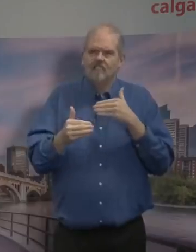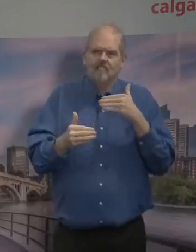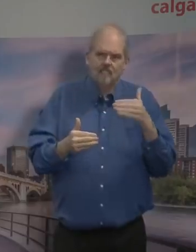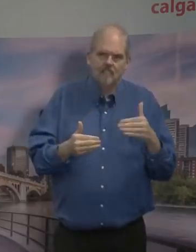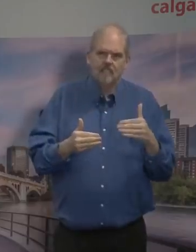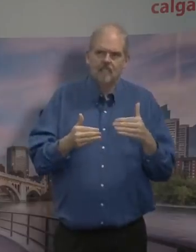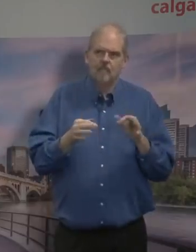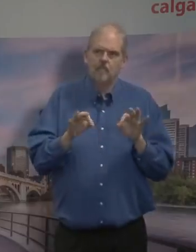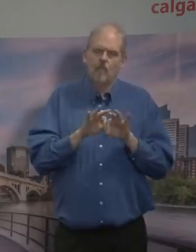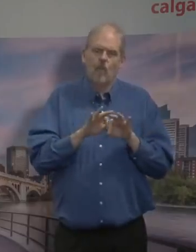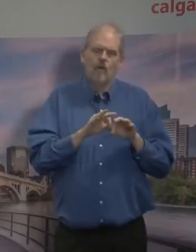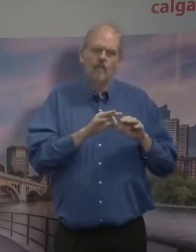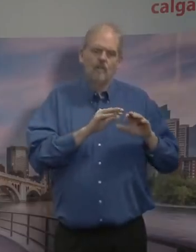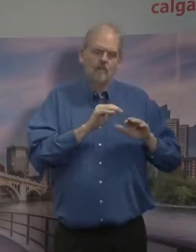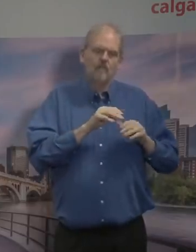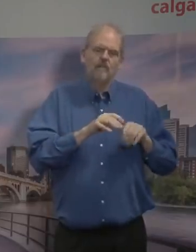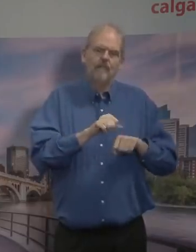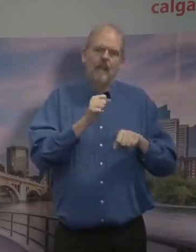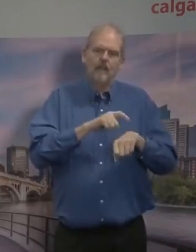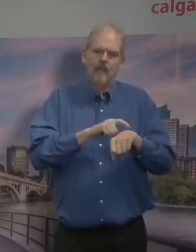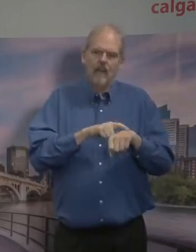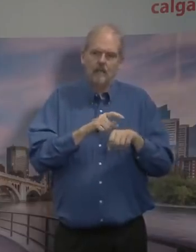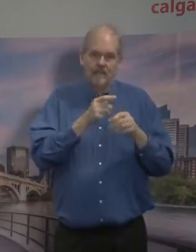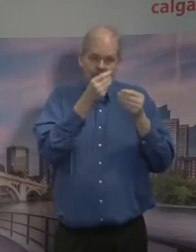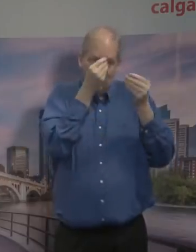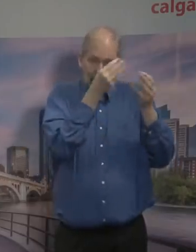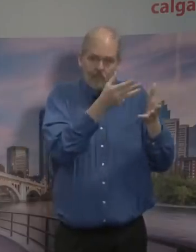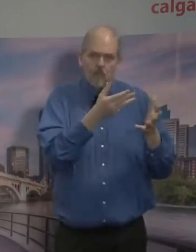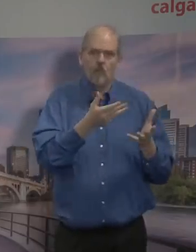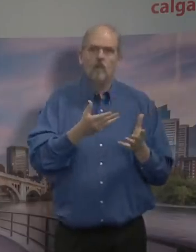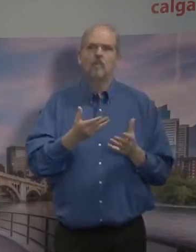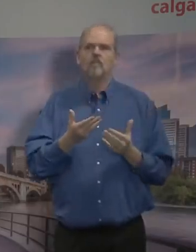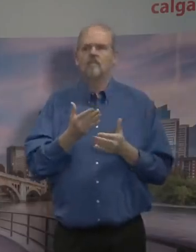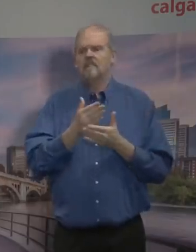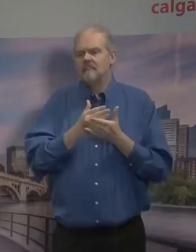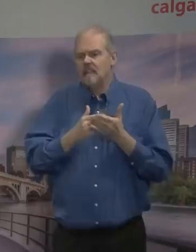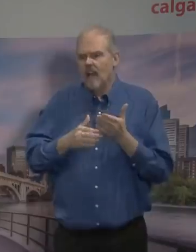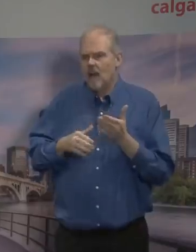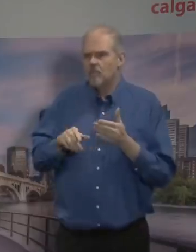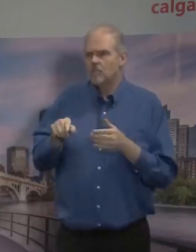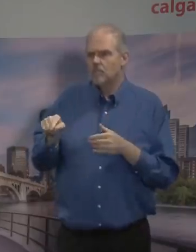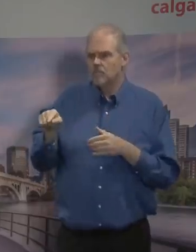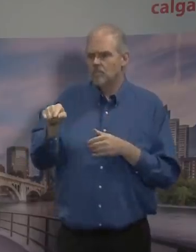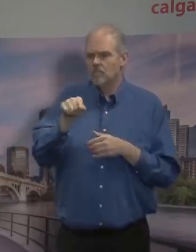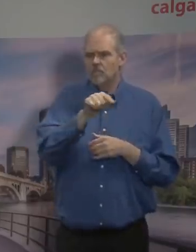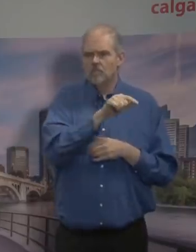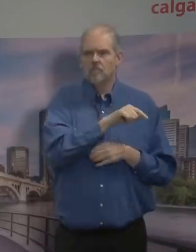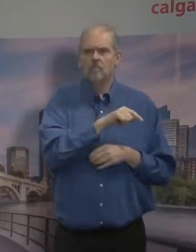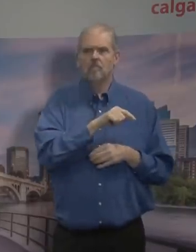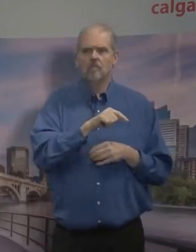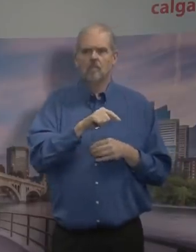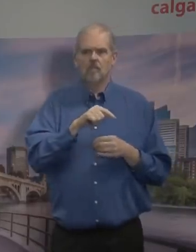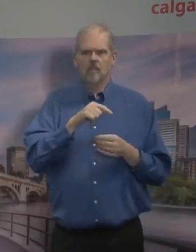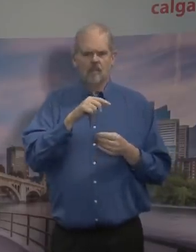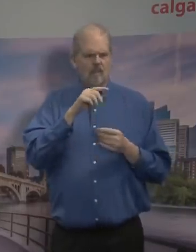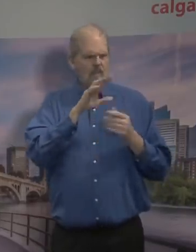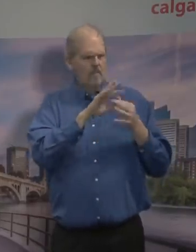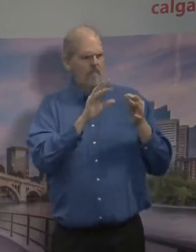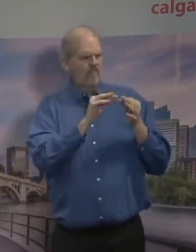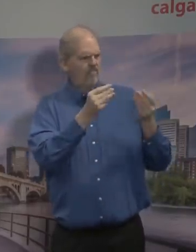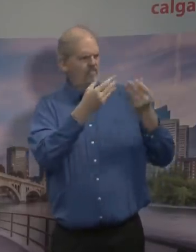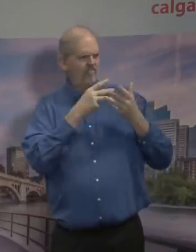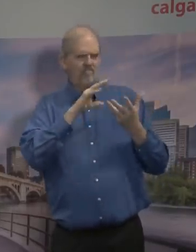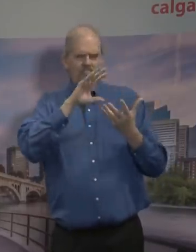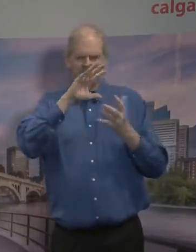that I really appreciate. Certainly there are some squabbles here and there. I perhaps had to spend some time with a provincial